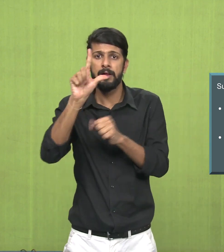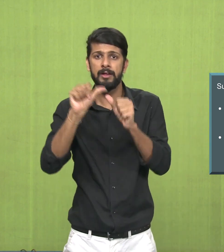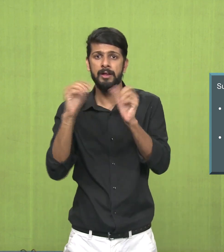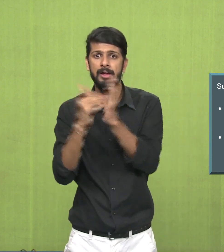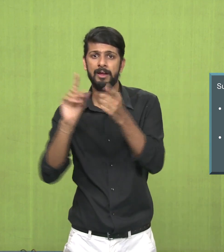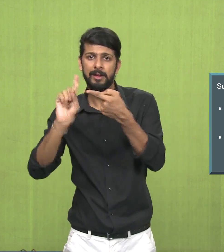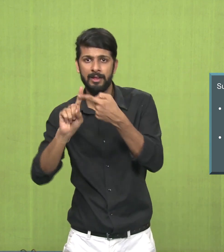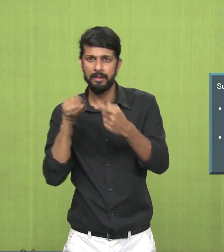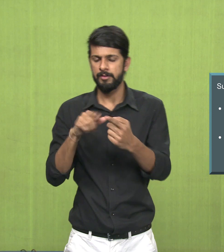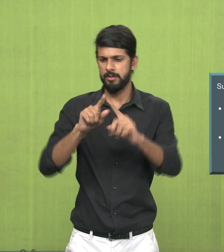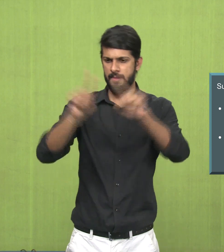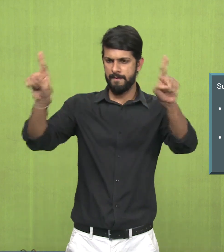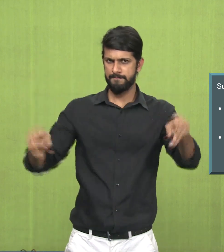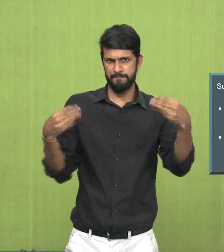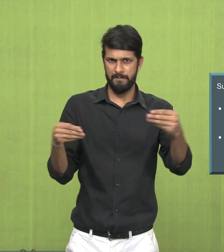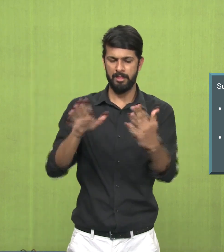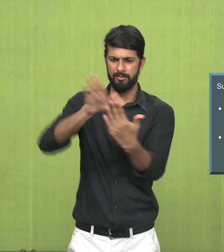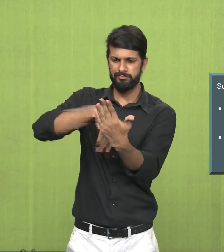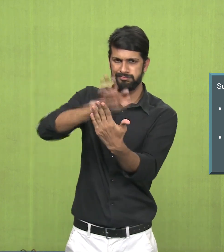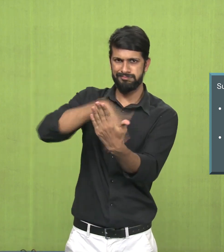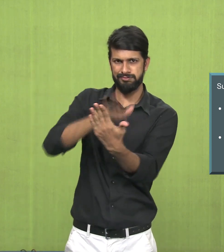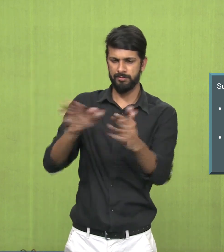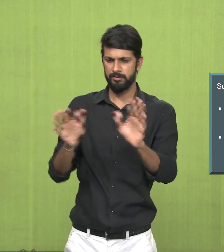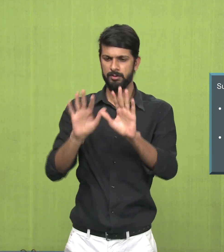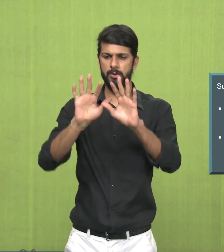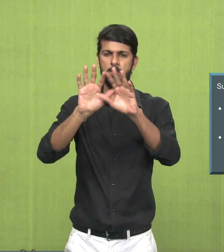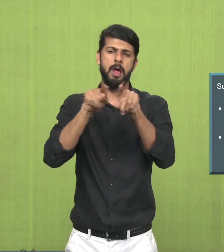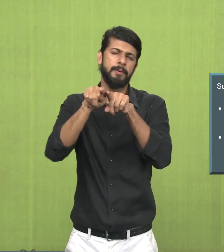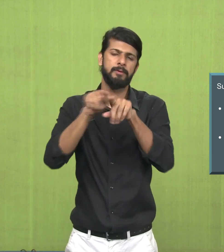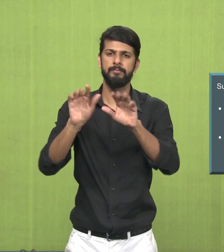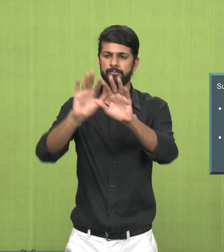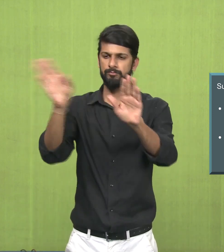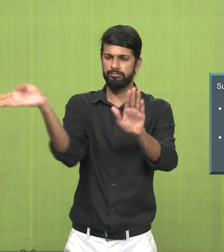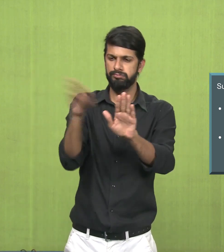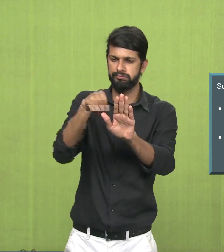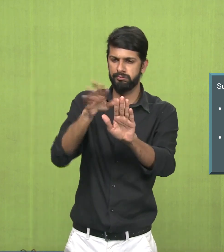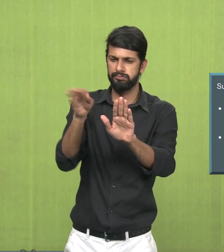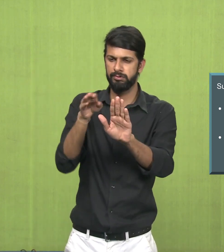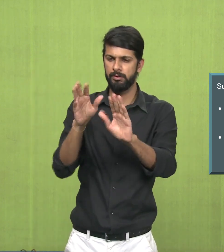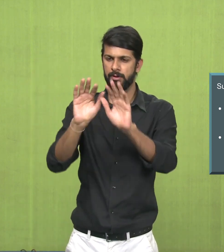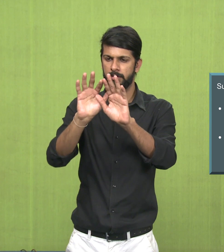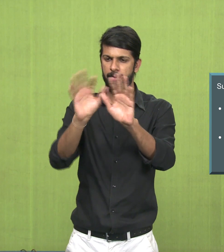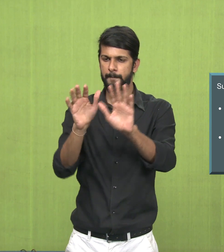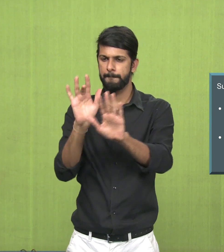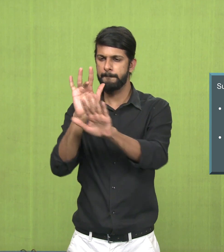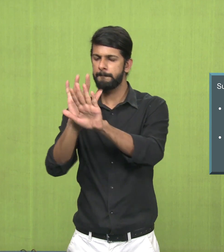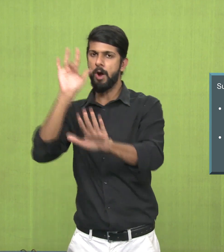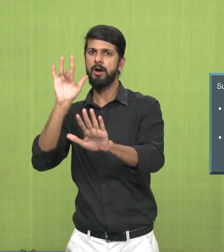look. While the glaze is a repeated use of paint over